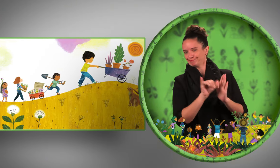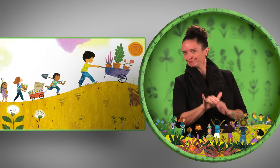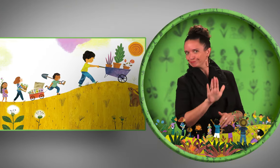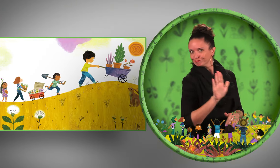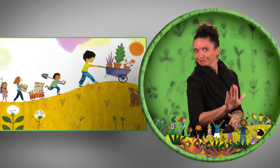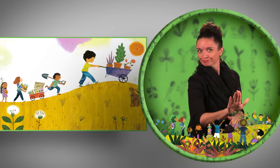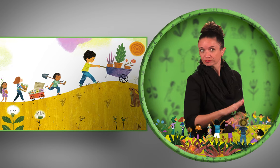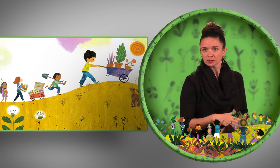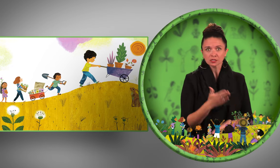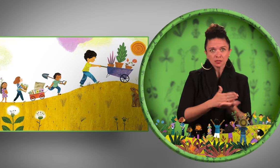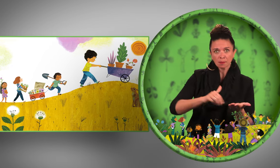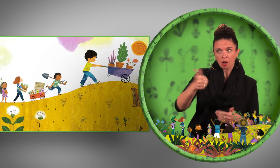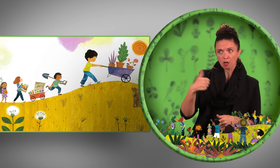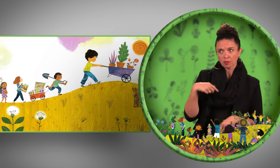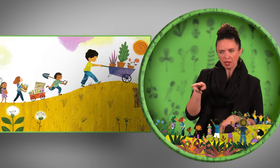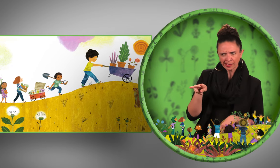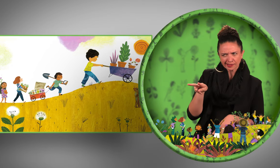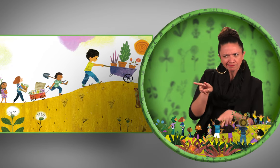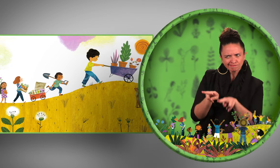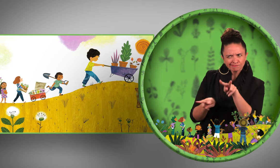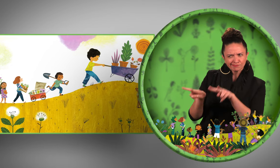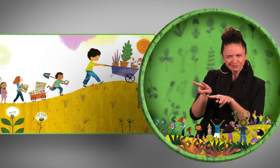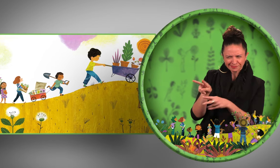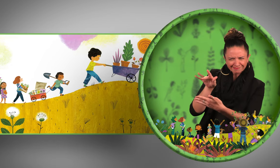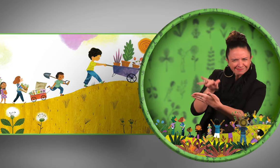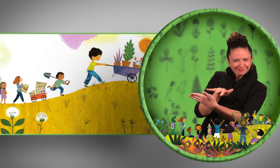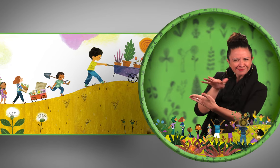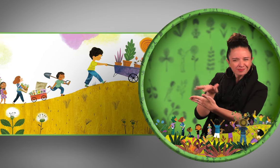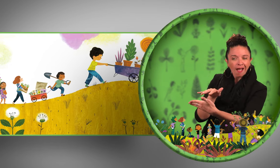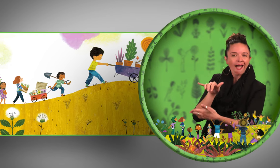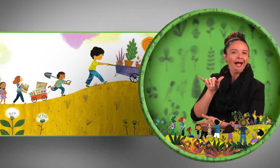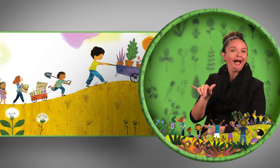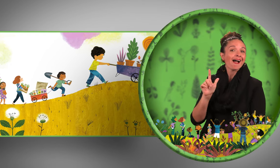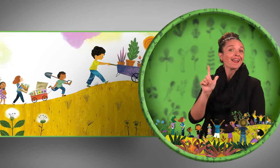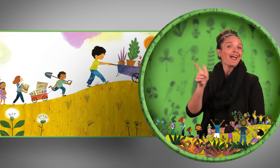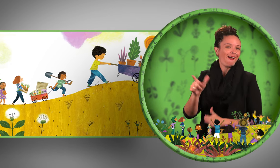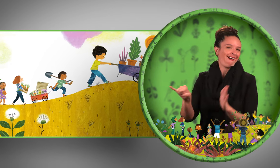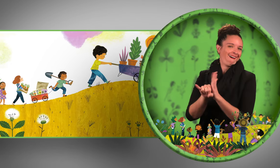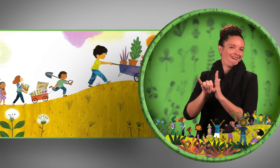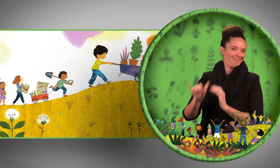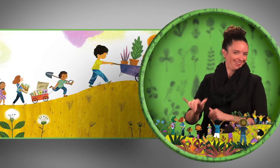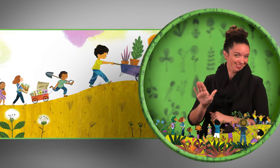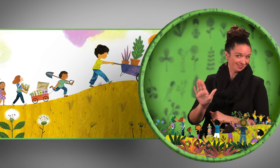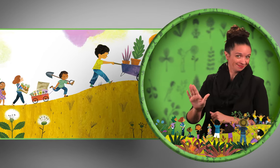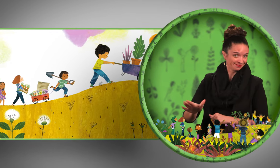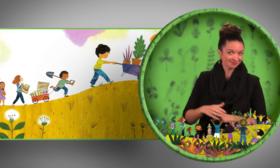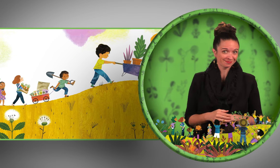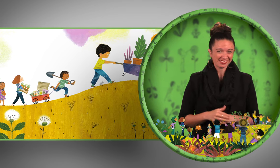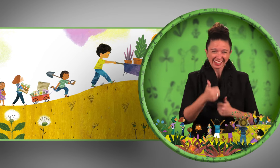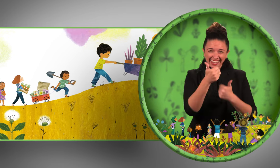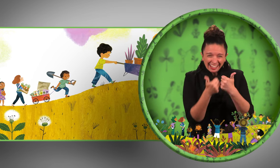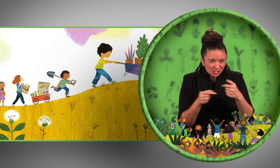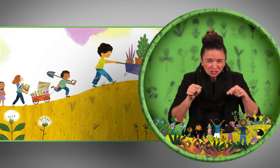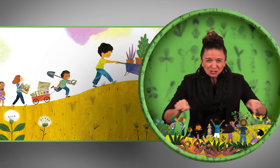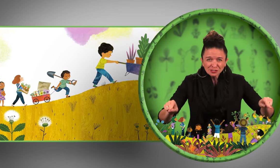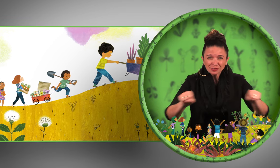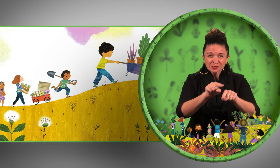Some of our differences are easy to spot. Others take longer to notice.